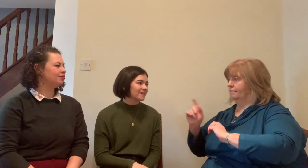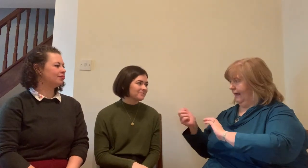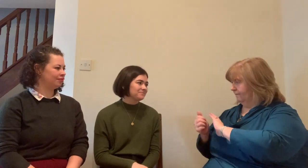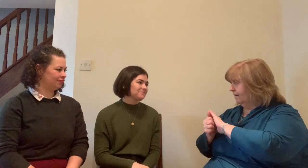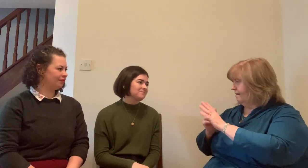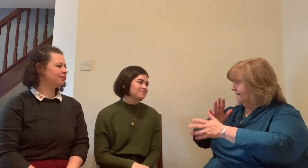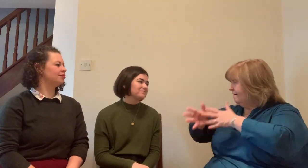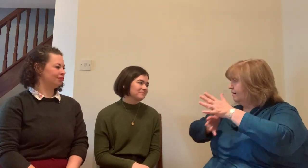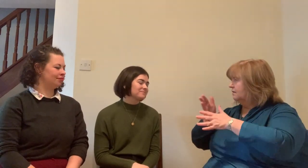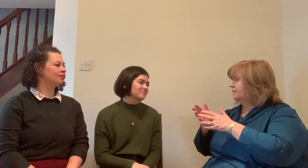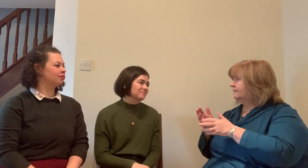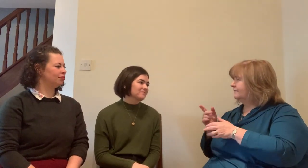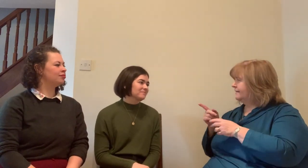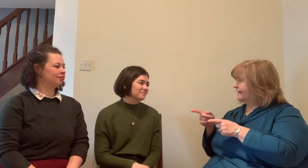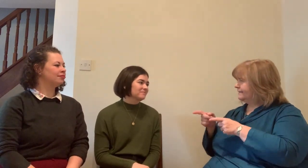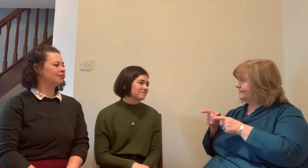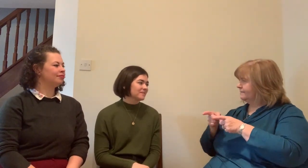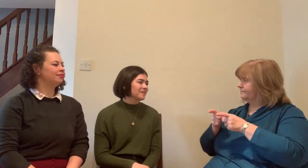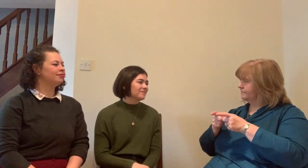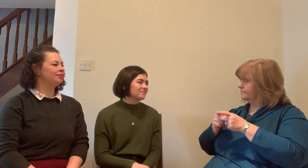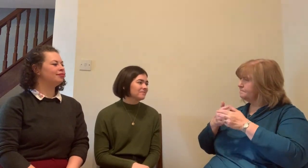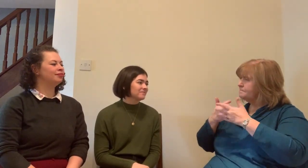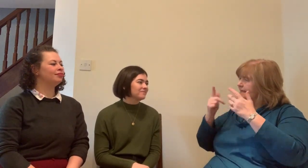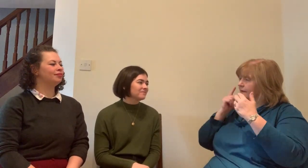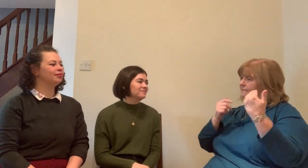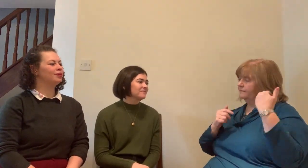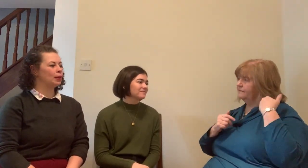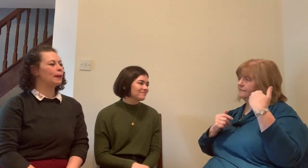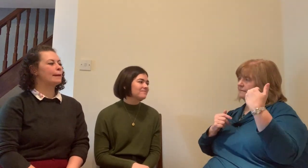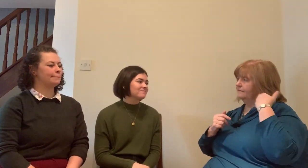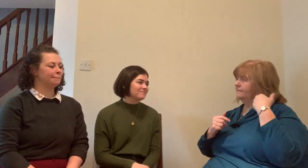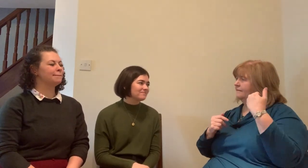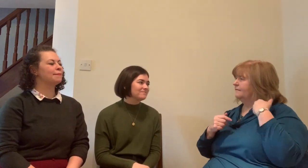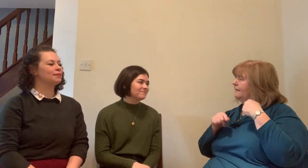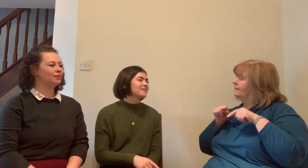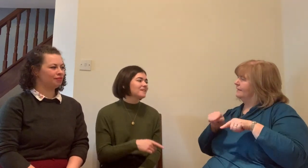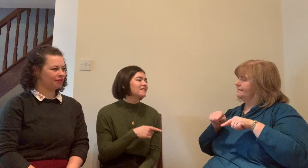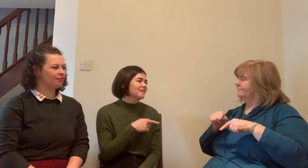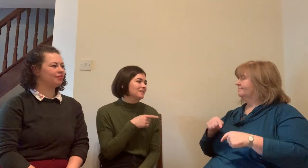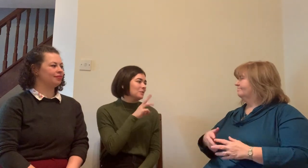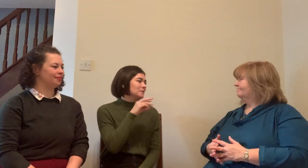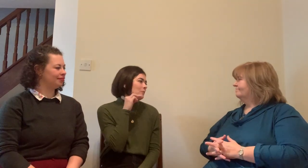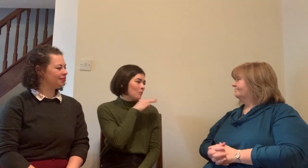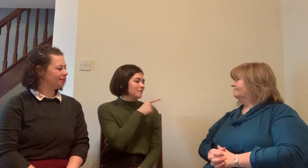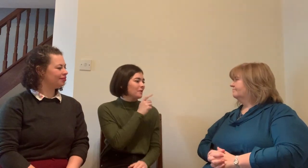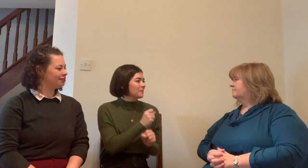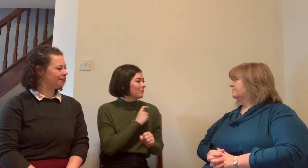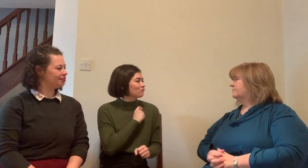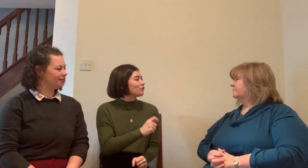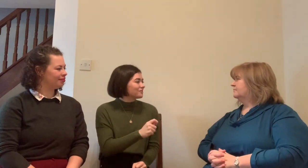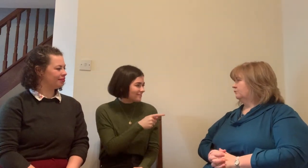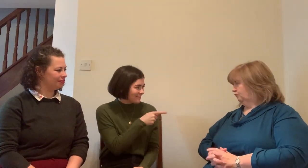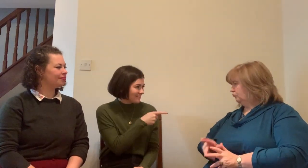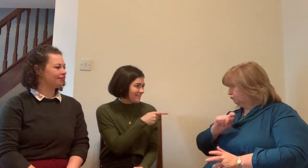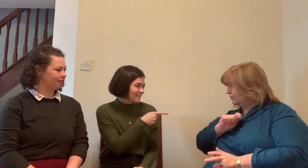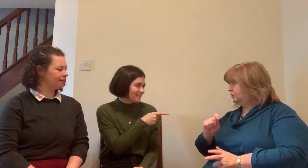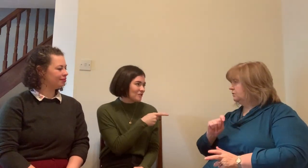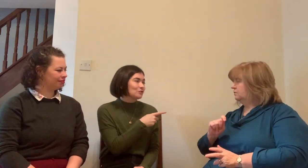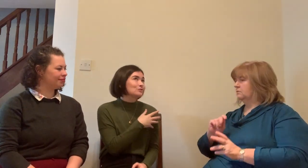unsure as to you know how to deal with so I'll give you one of each great one that comes to mind like say for example